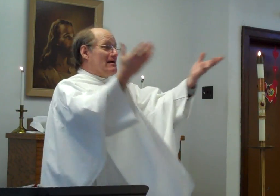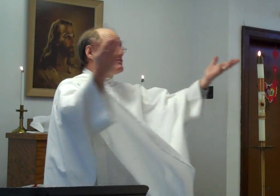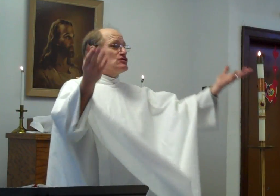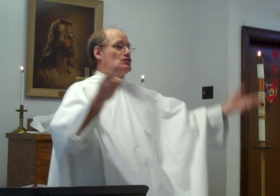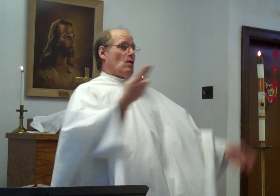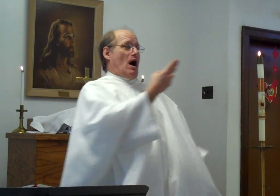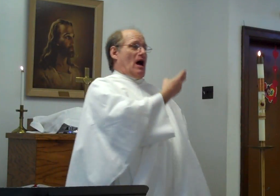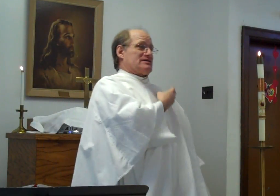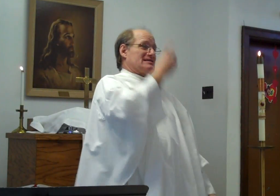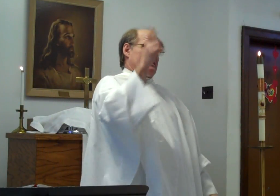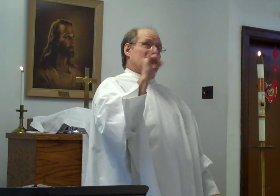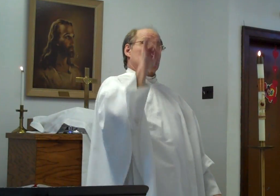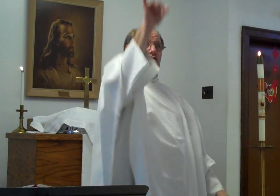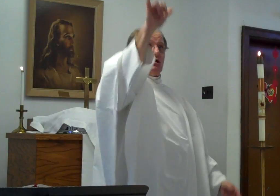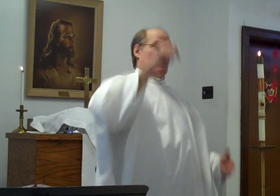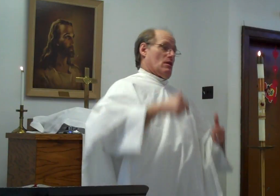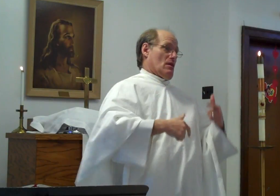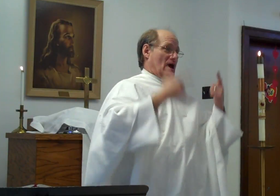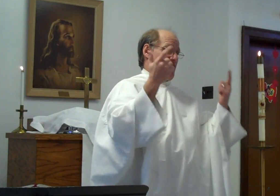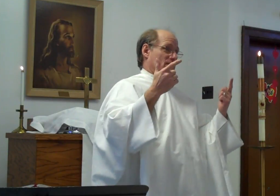gives to us eternal life.